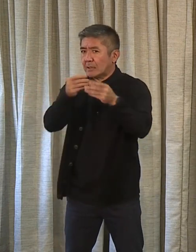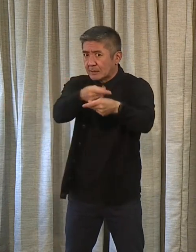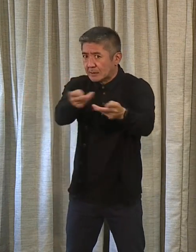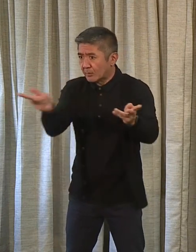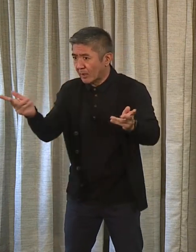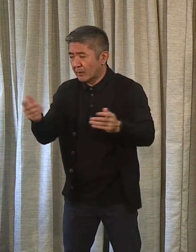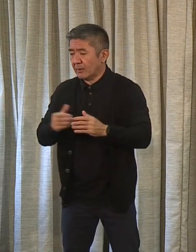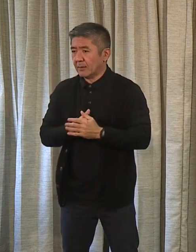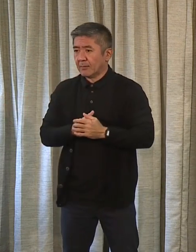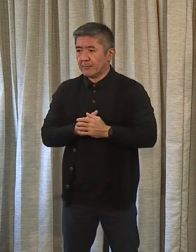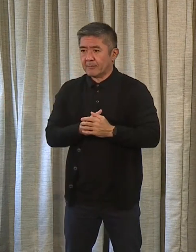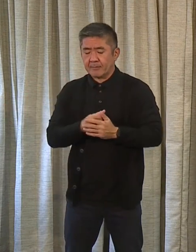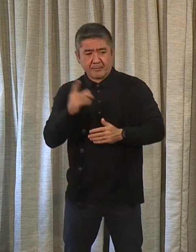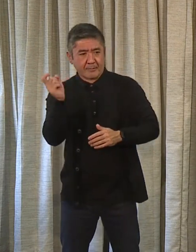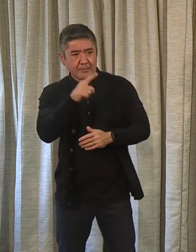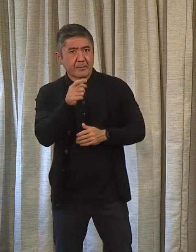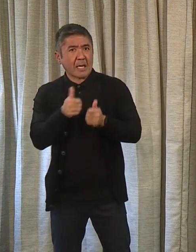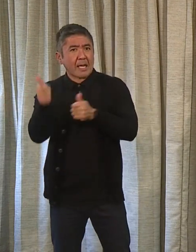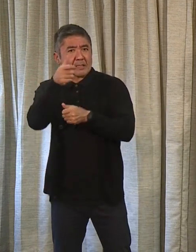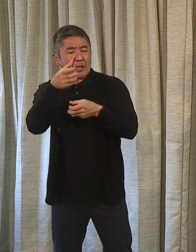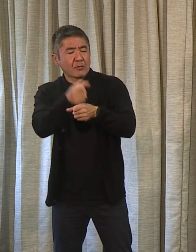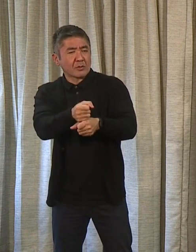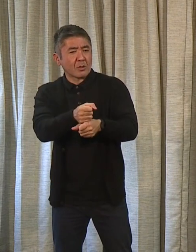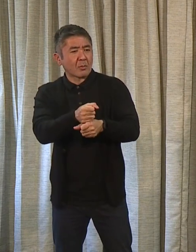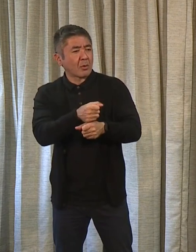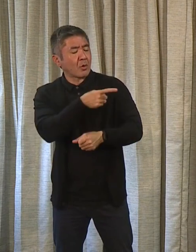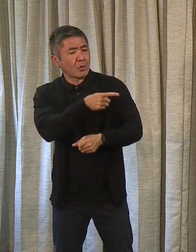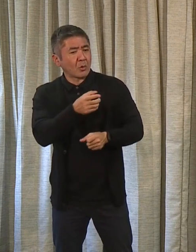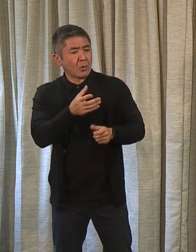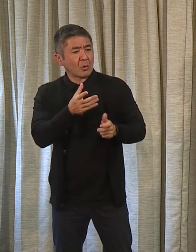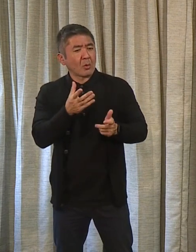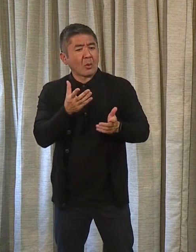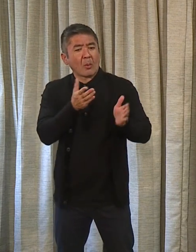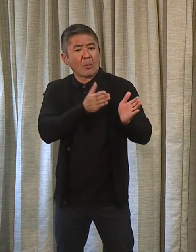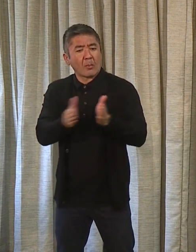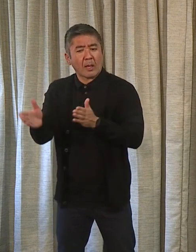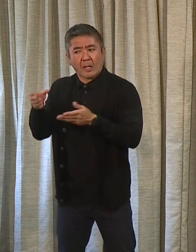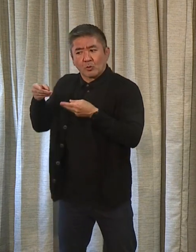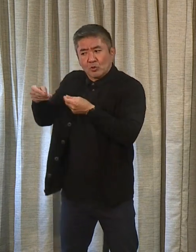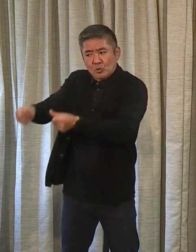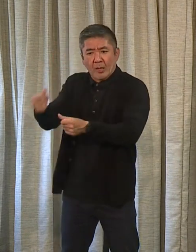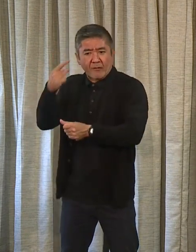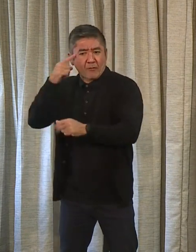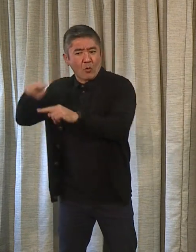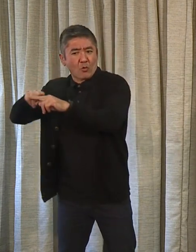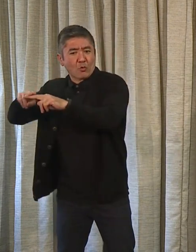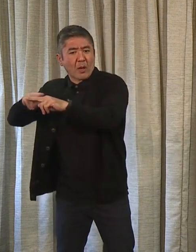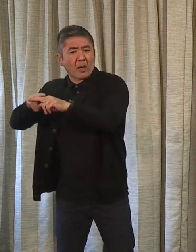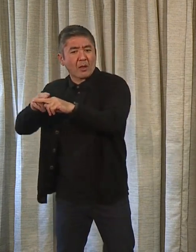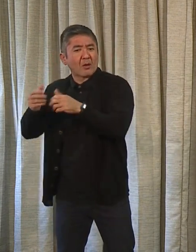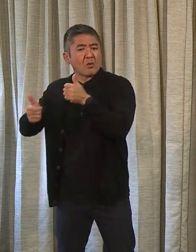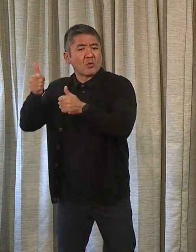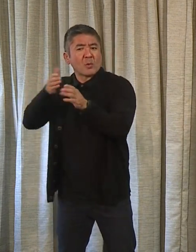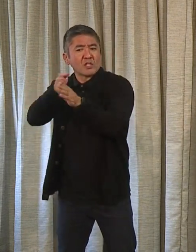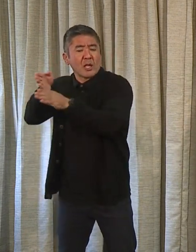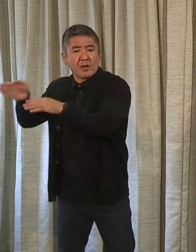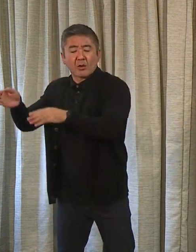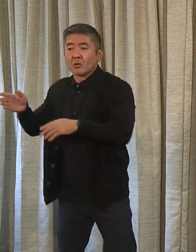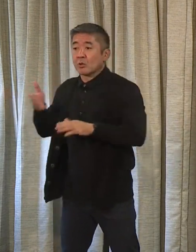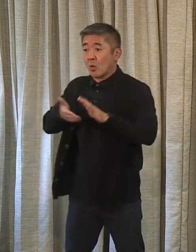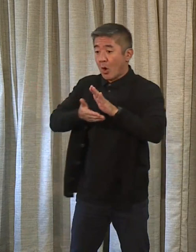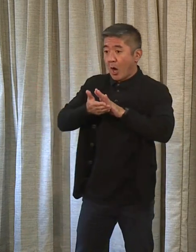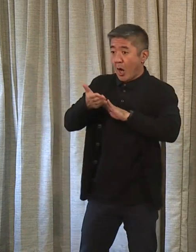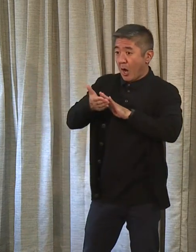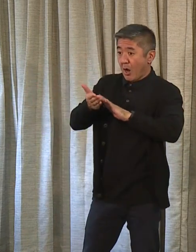This one deals with the executive summary. What do you plan to spend on rail and in what areas? Well, our operating and maintenance